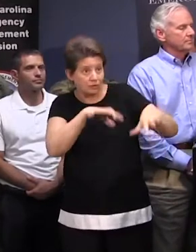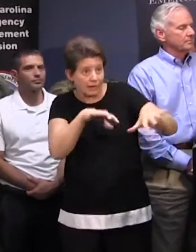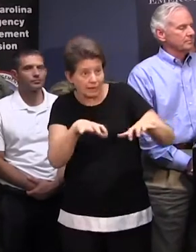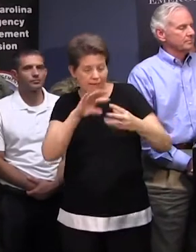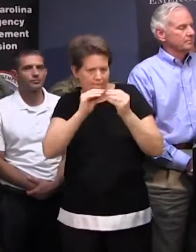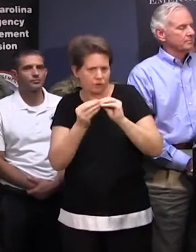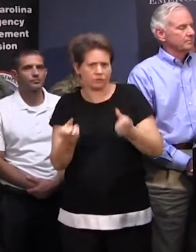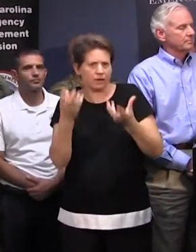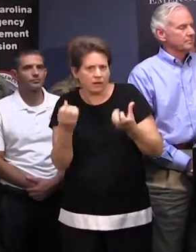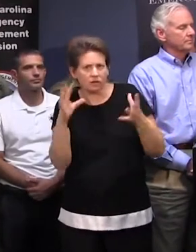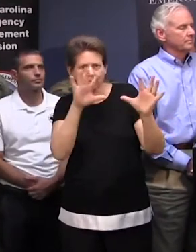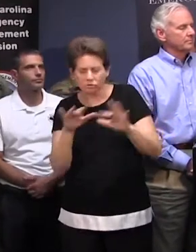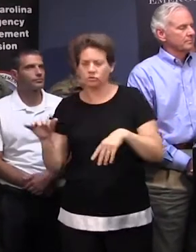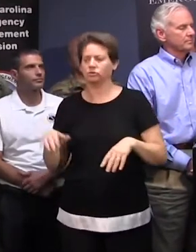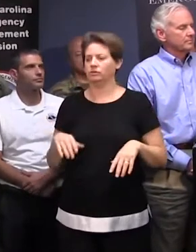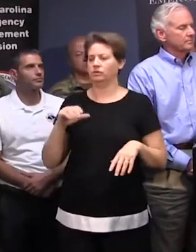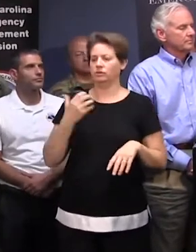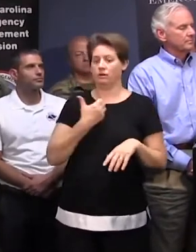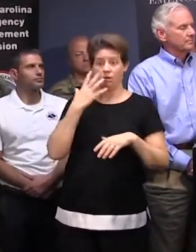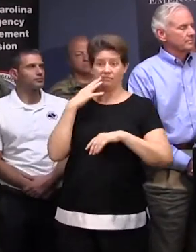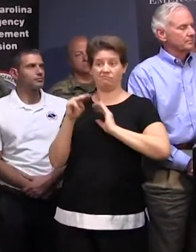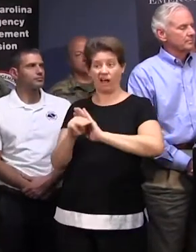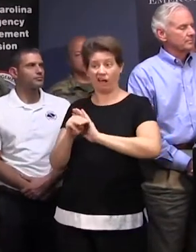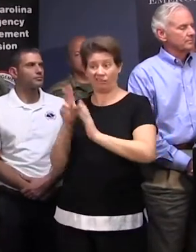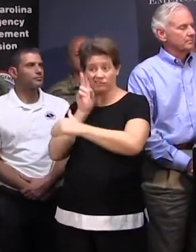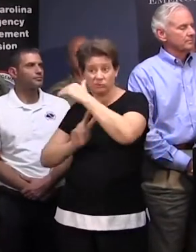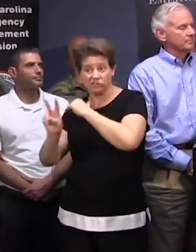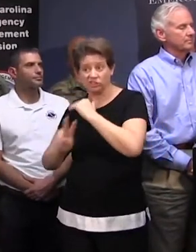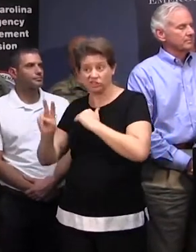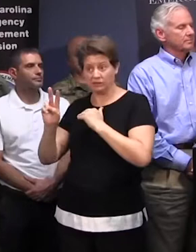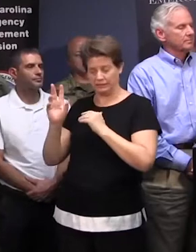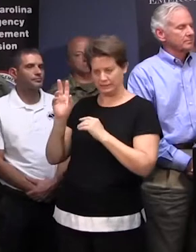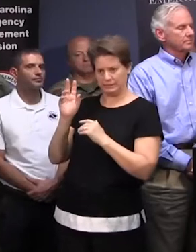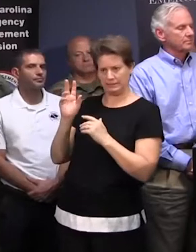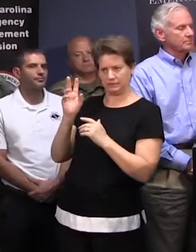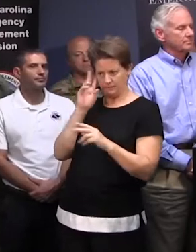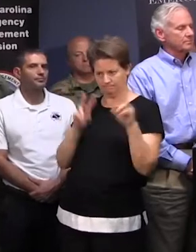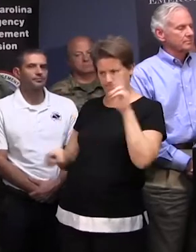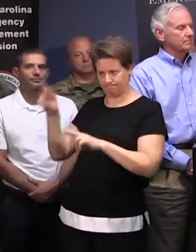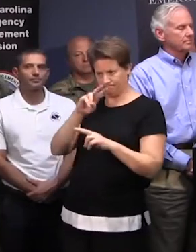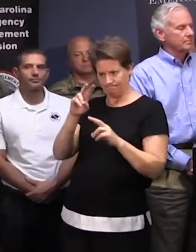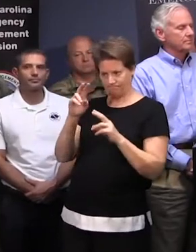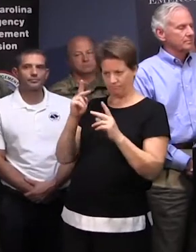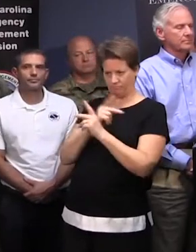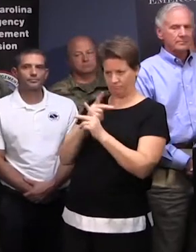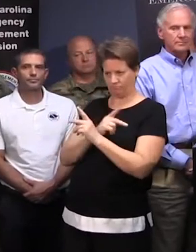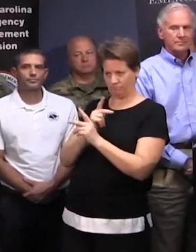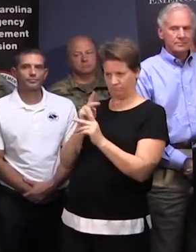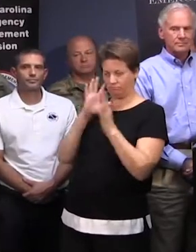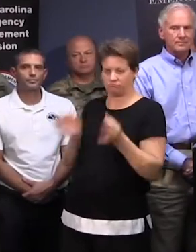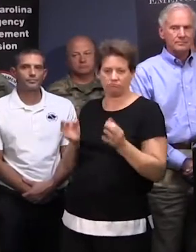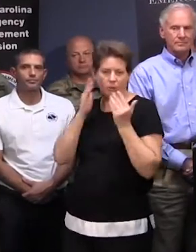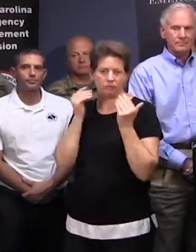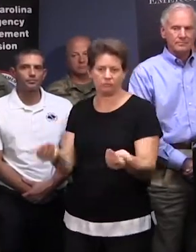our floodway modeling. And then once we make some determinations from that, we will take action appropriately. Let me just